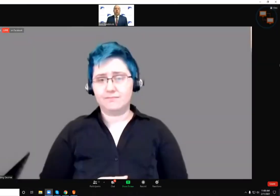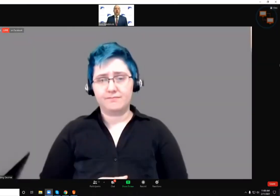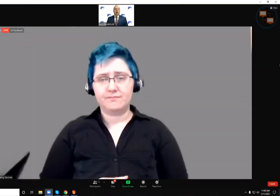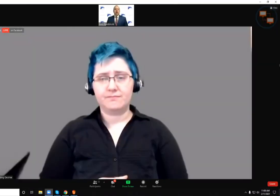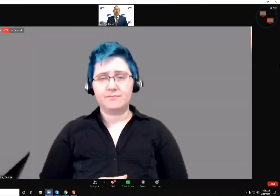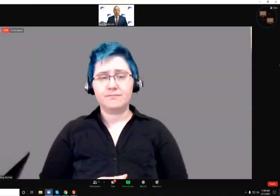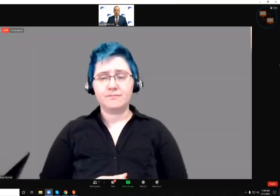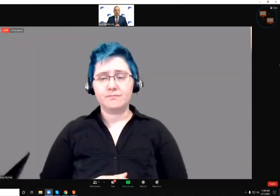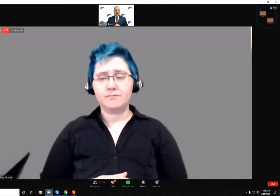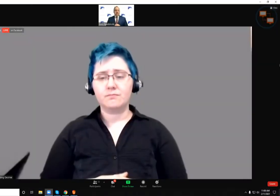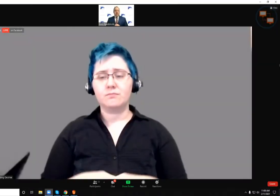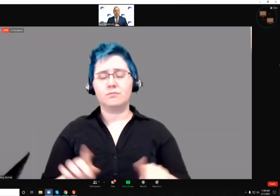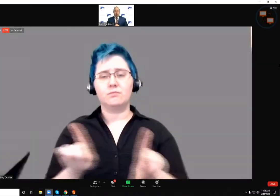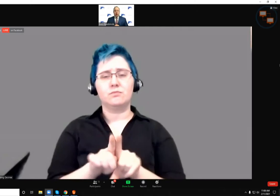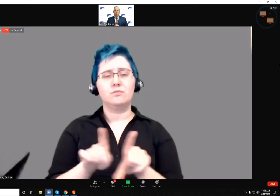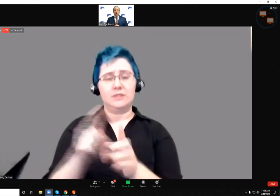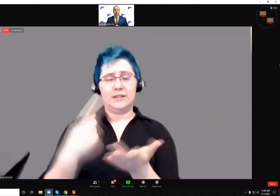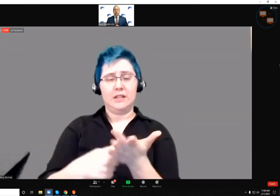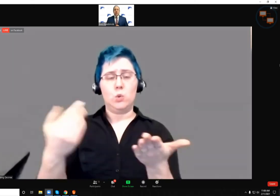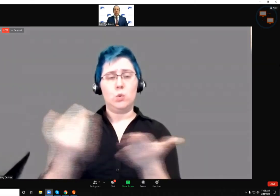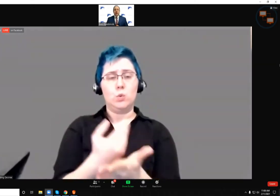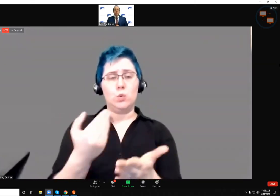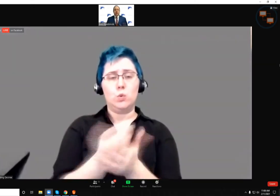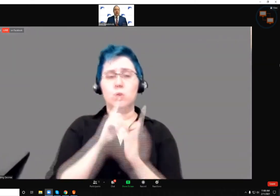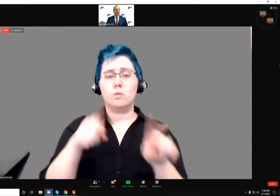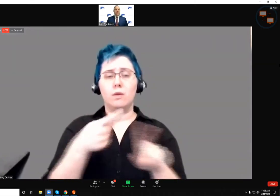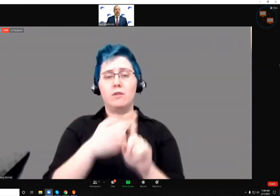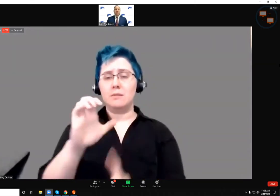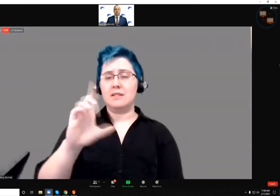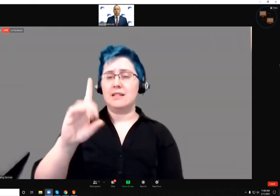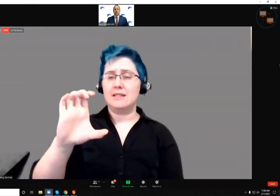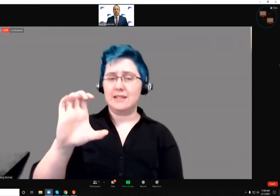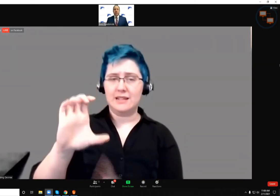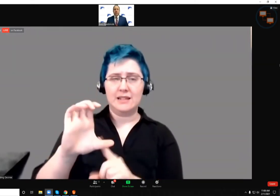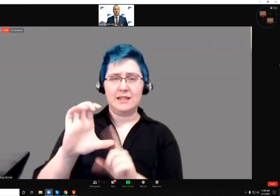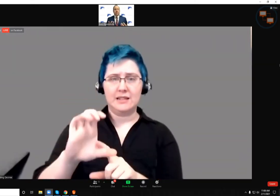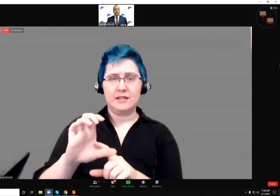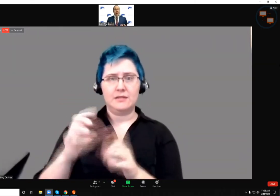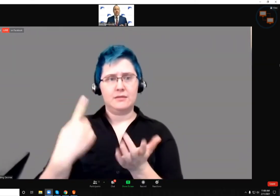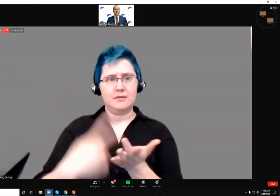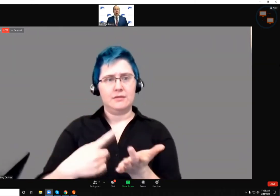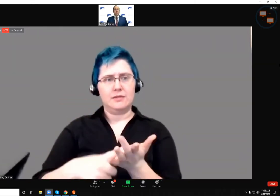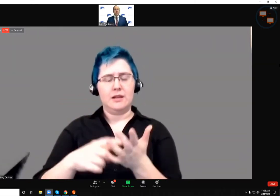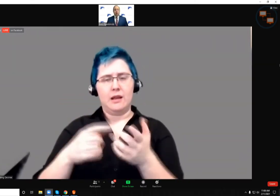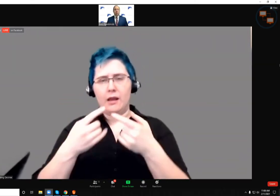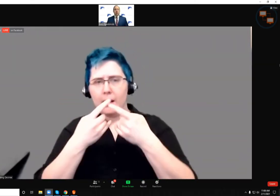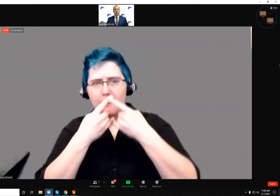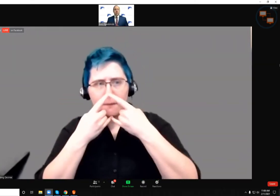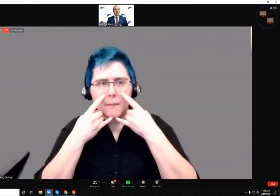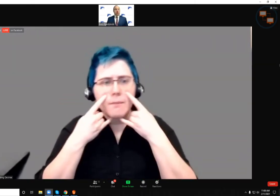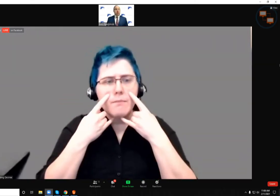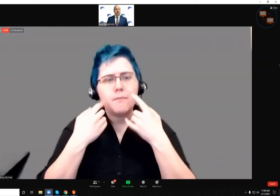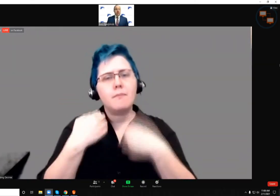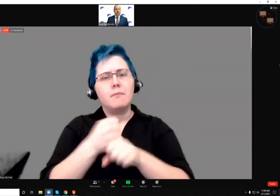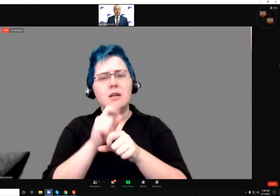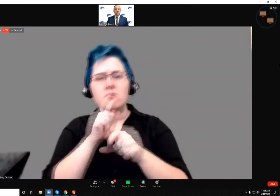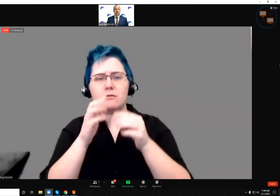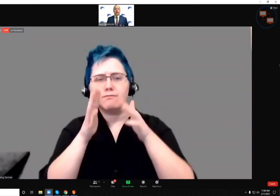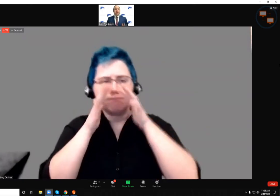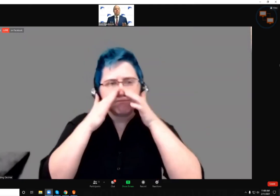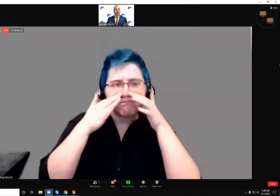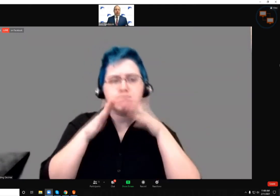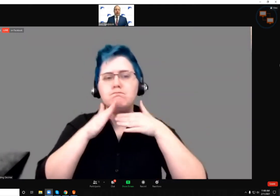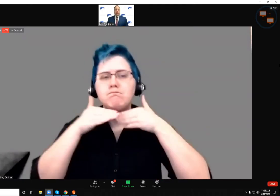I want to talk about a new CDC report with, with highlights how improving the, the fit of your mask can help slow the spread of COVID-19.